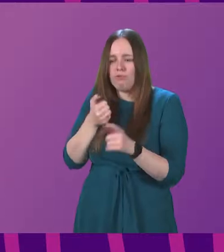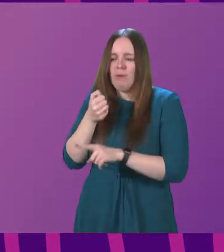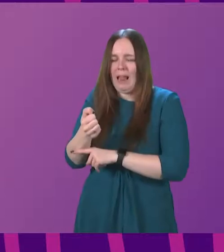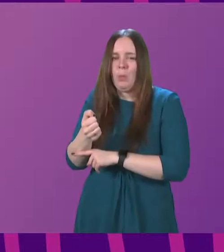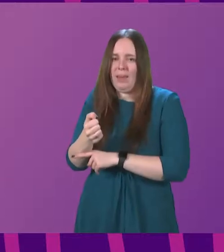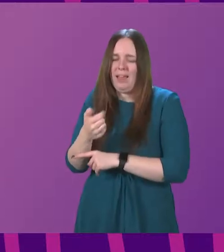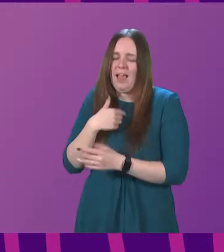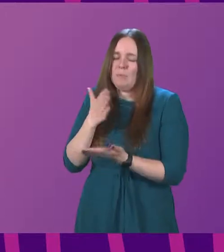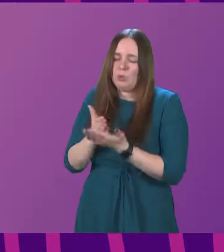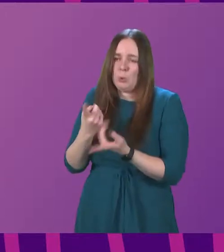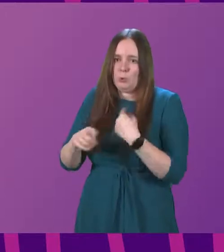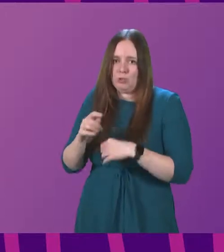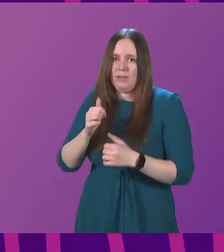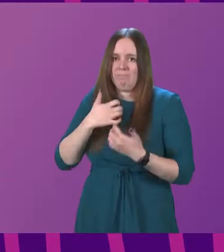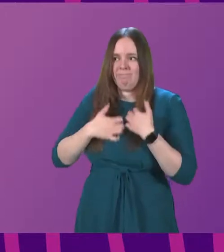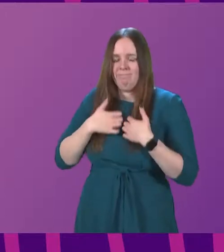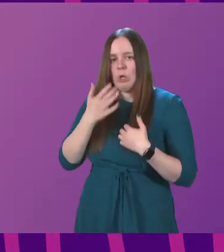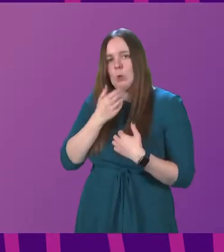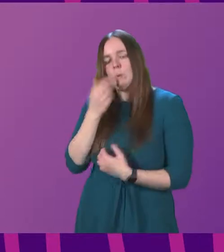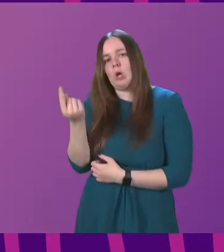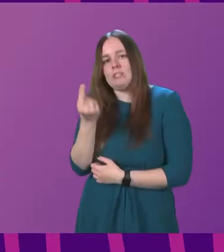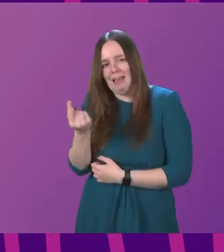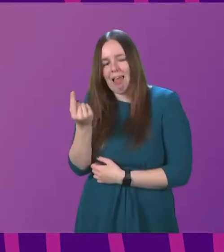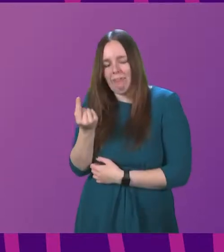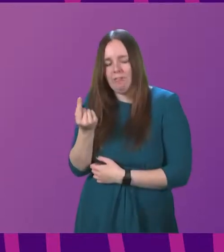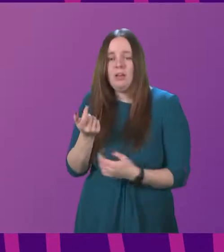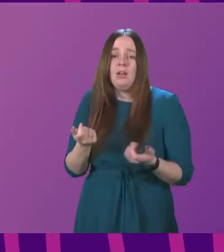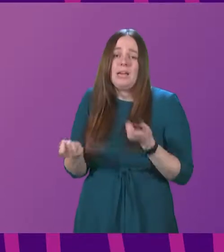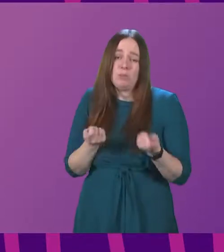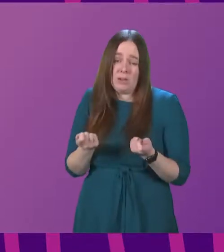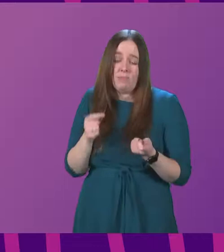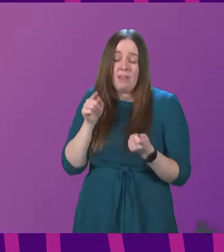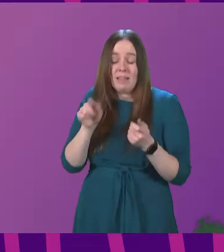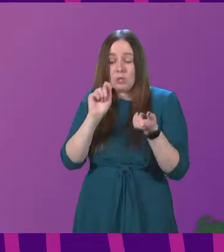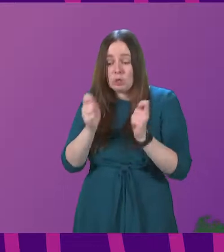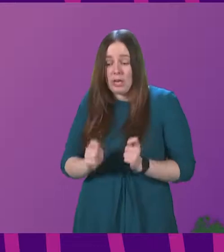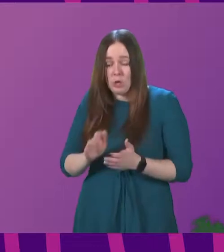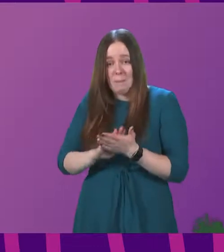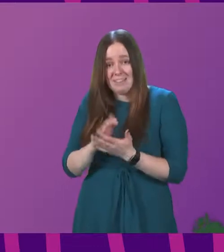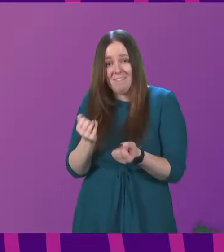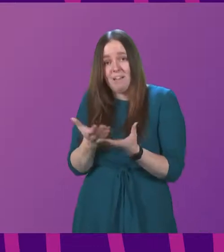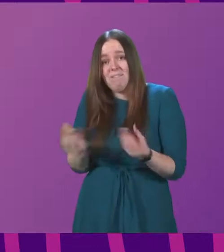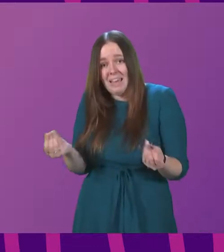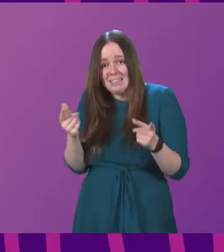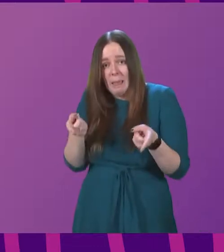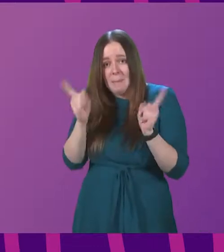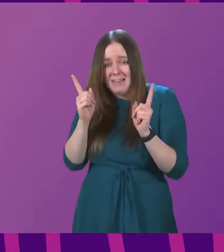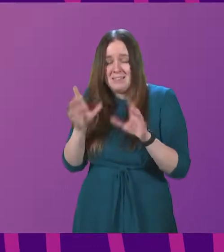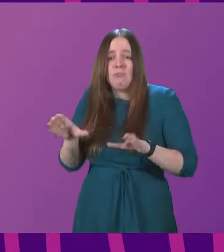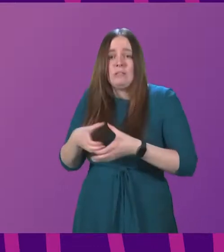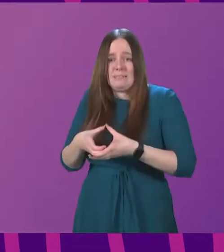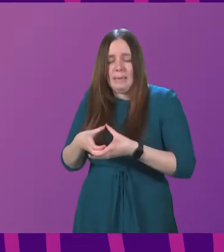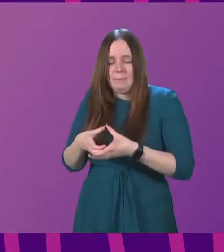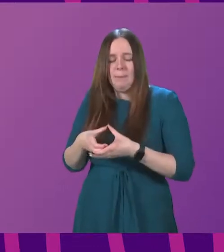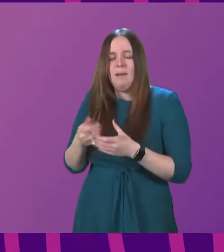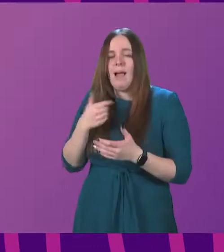I'm sure she is very much looking forward to using herself. President Officer, these changes have left a vacancy in the ministerial team, and I